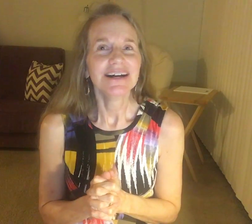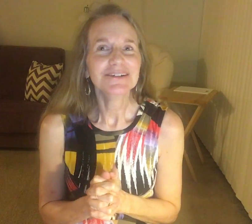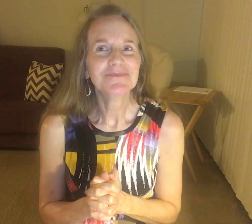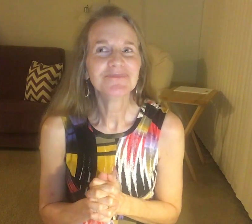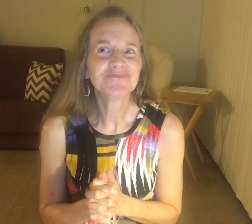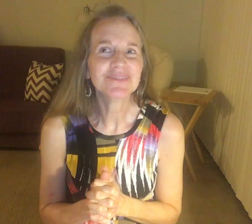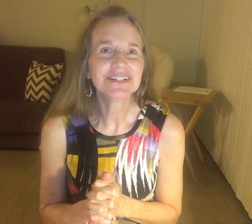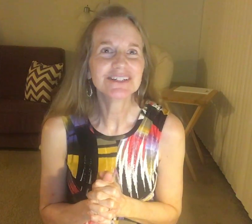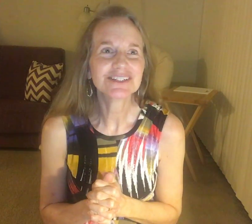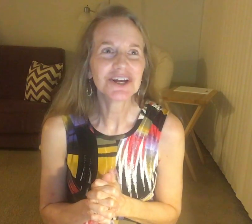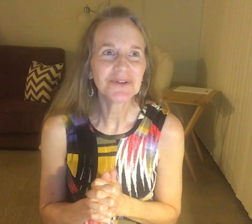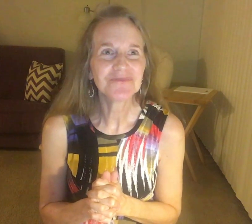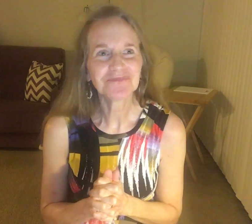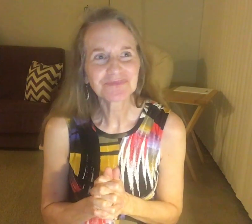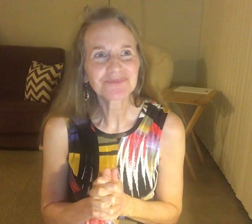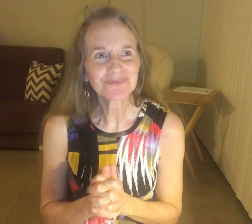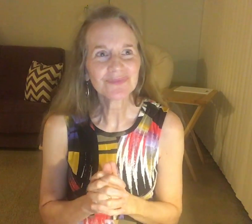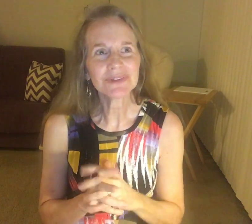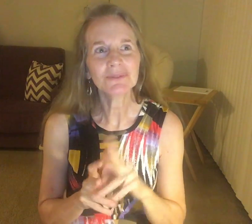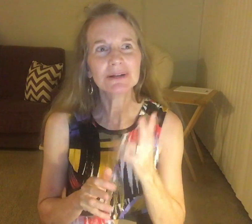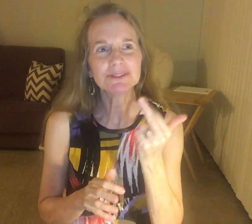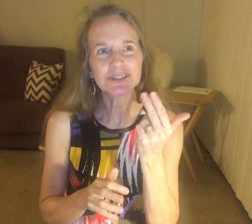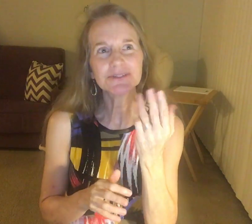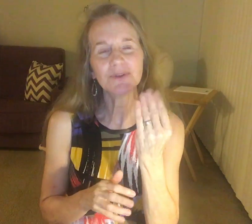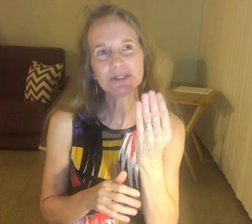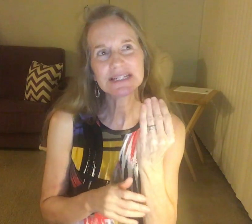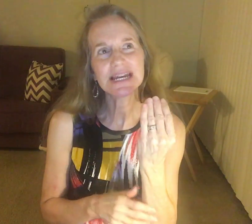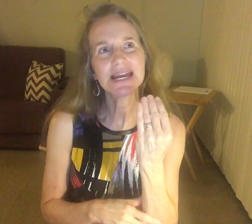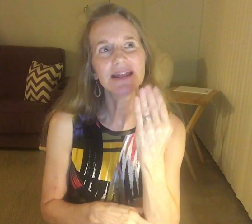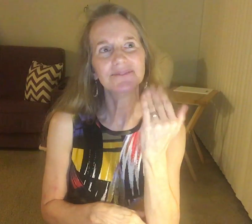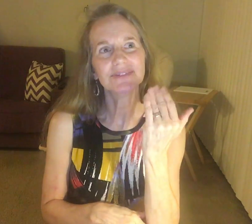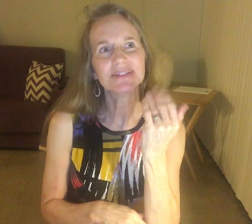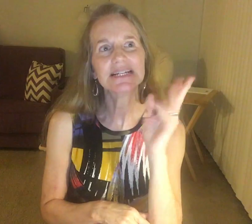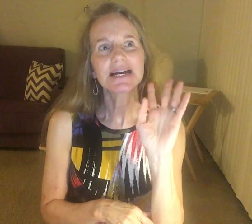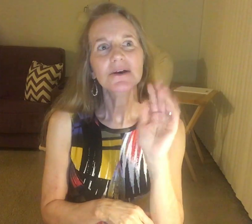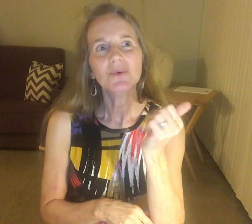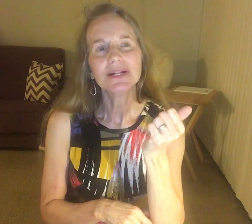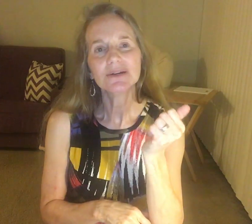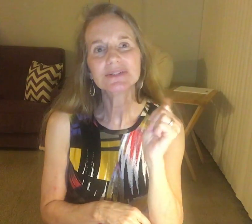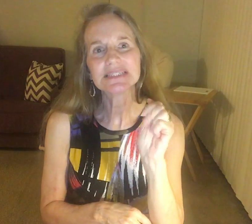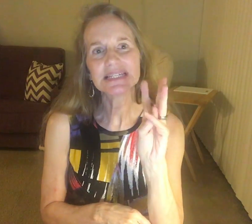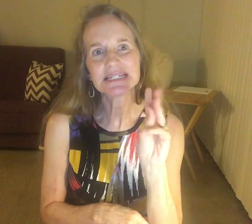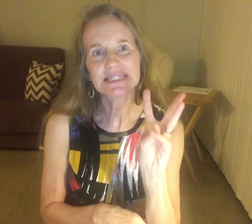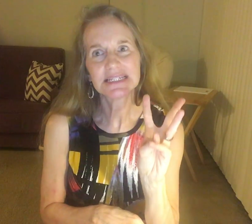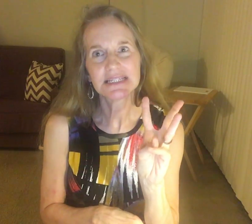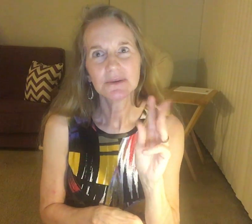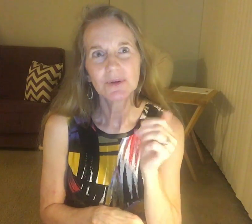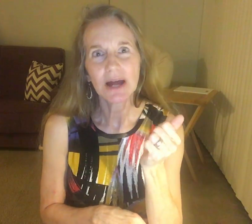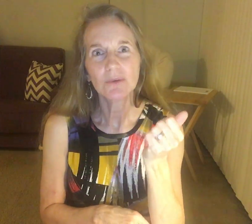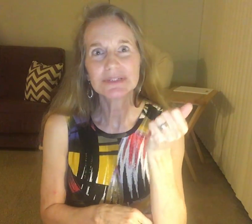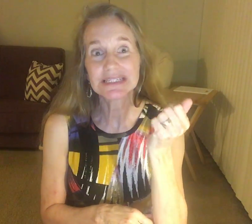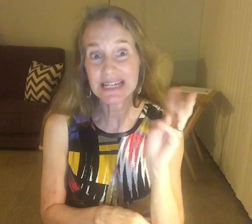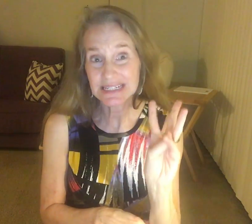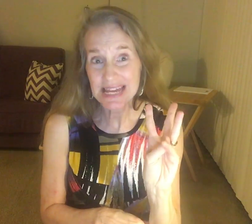um, he was, um, uh, or 15. When I was 16, when I was 16,